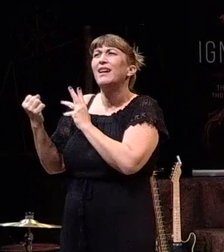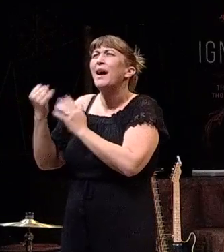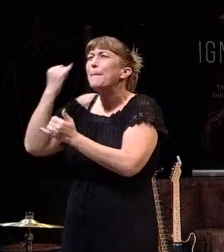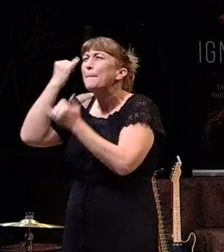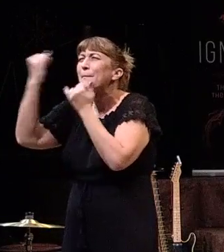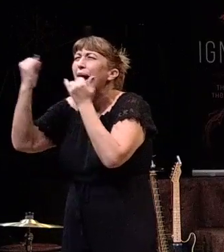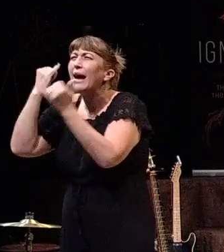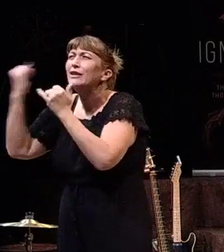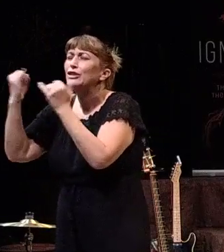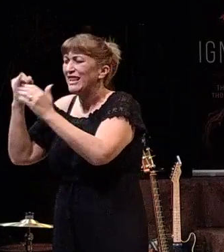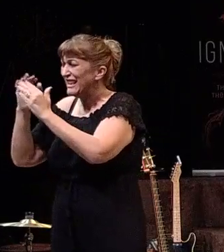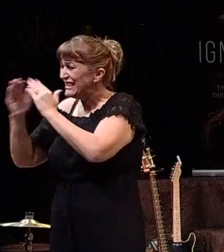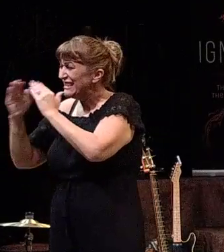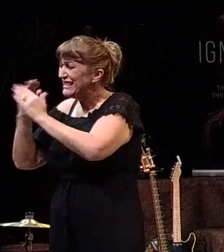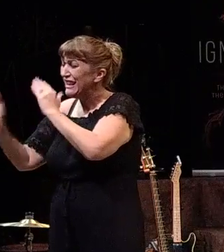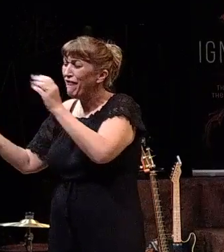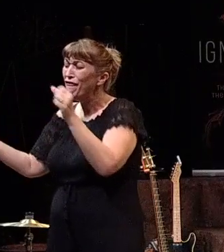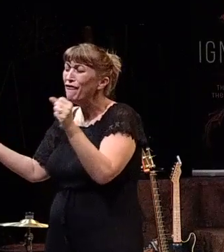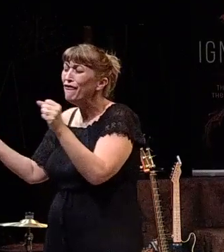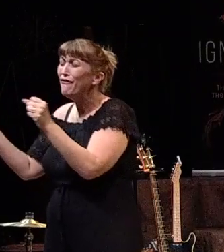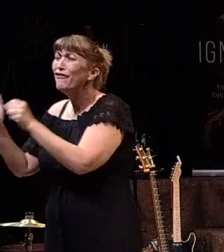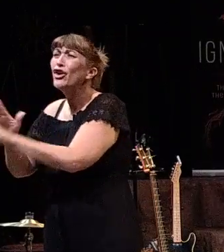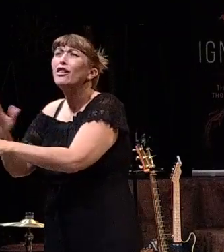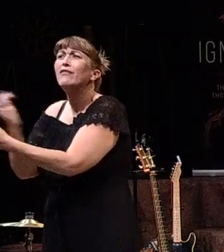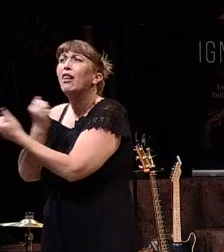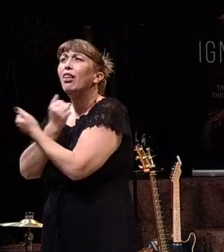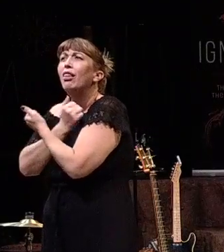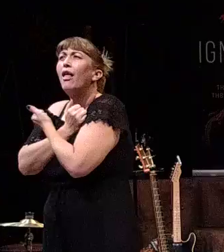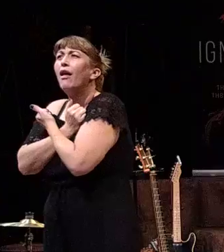Imagine a city full of love.